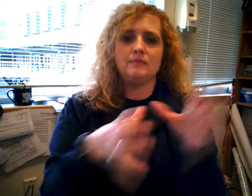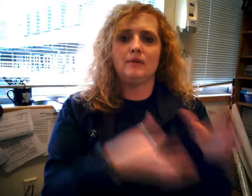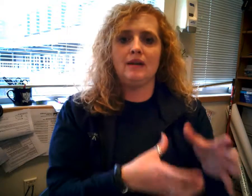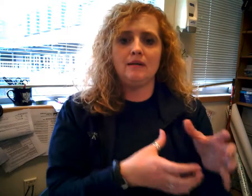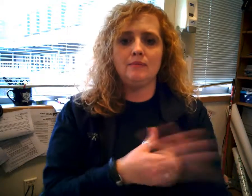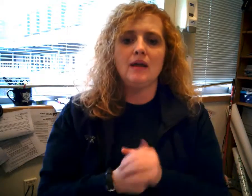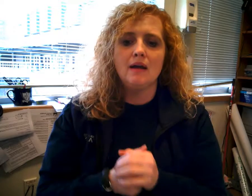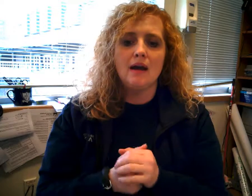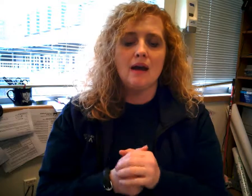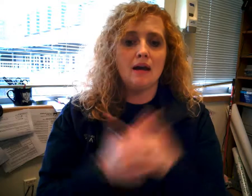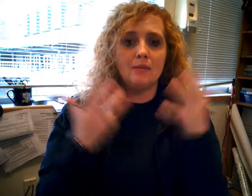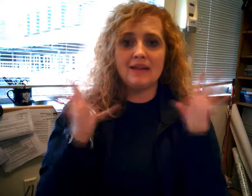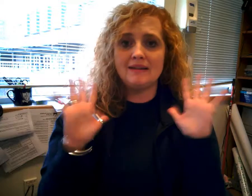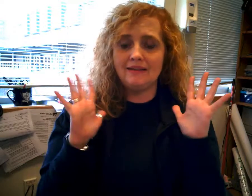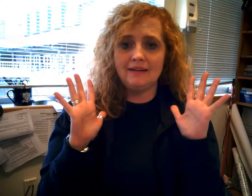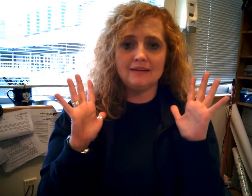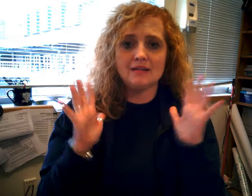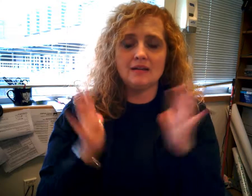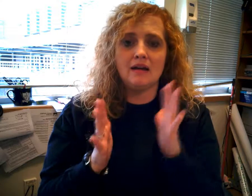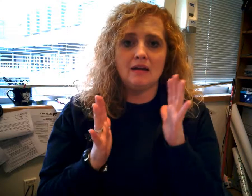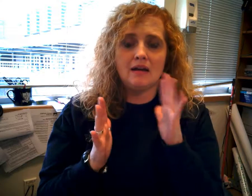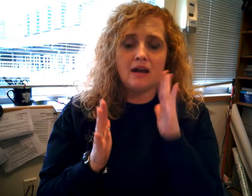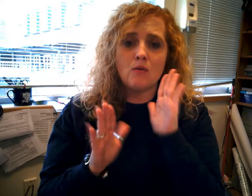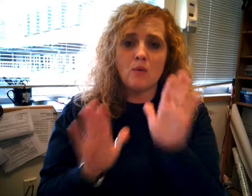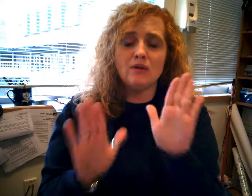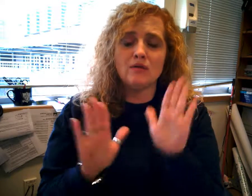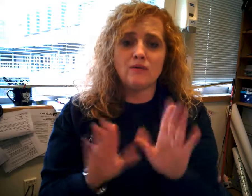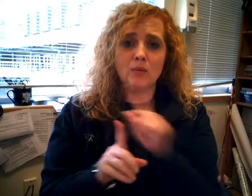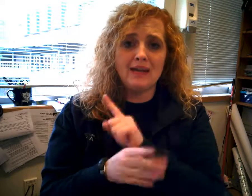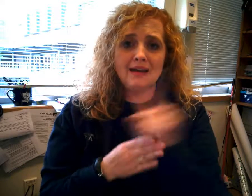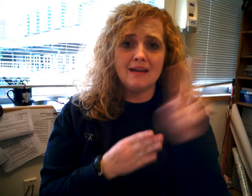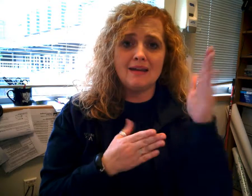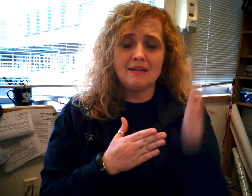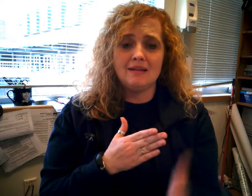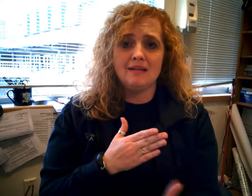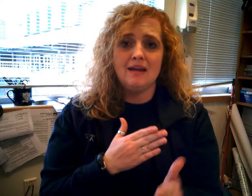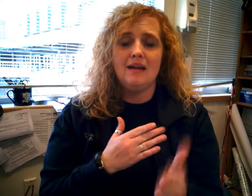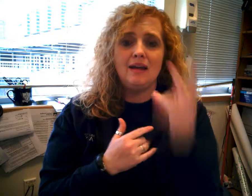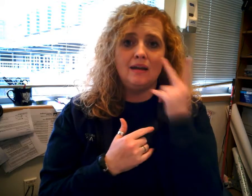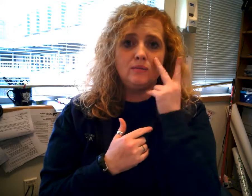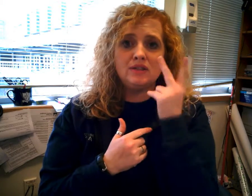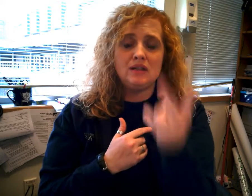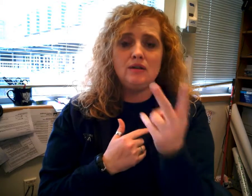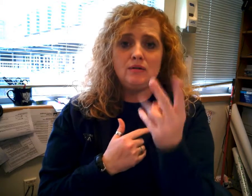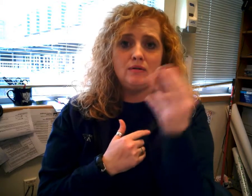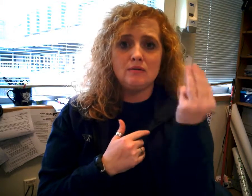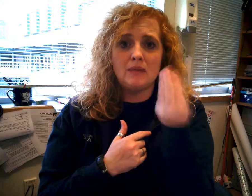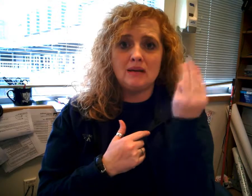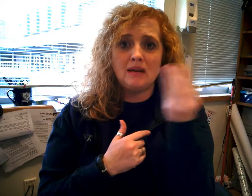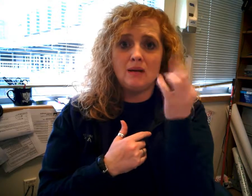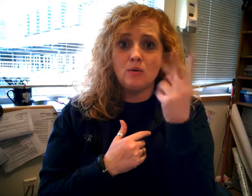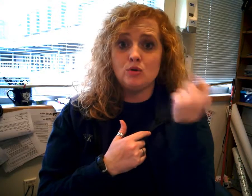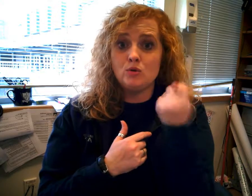Okay. Um, and that's it. Uh, have a wonderful weekend. And we'll see you Monday or Tuesday.